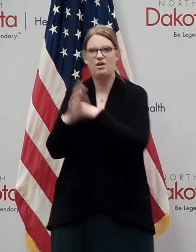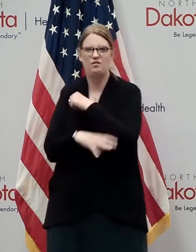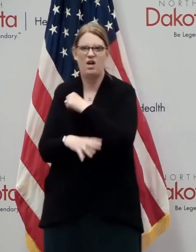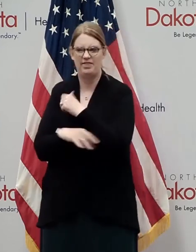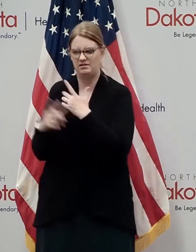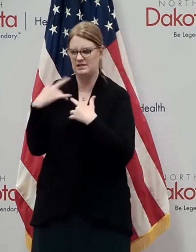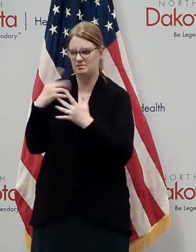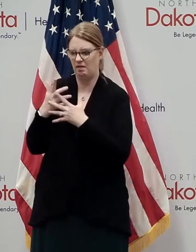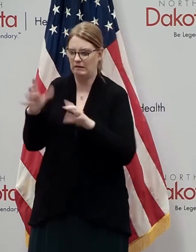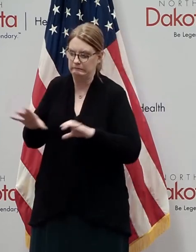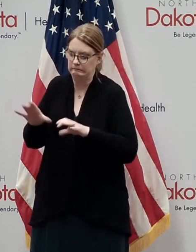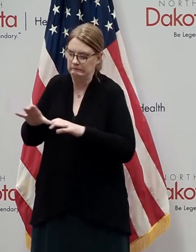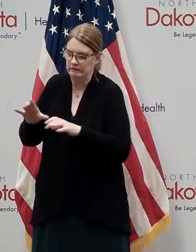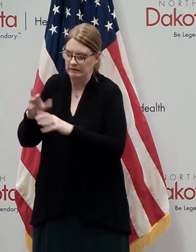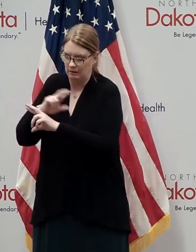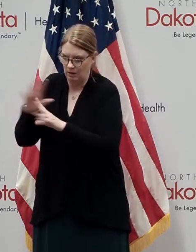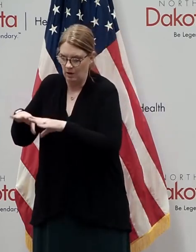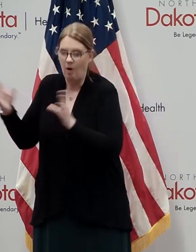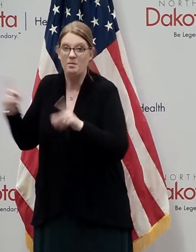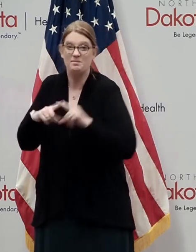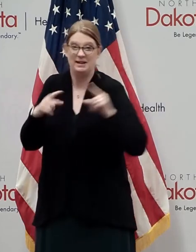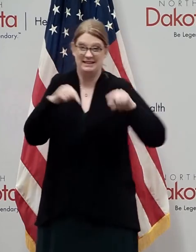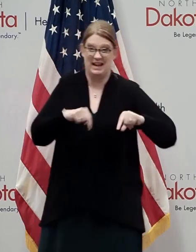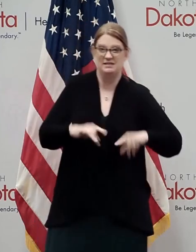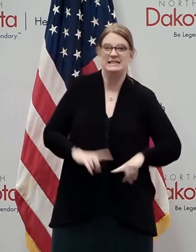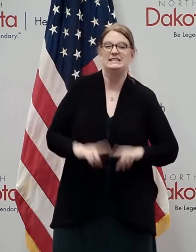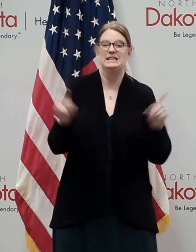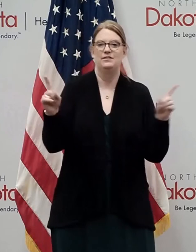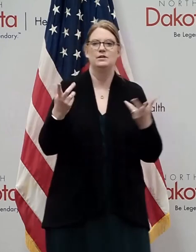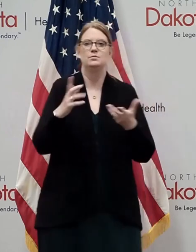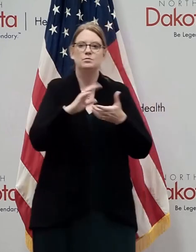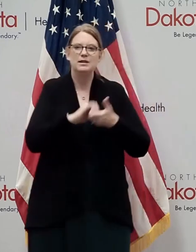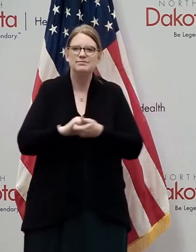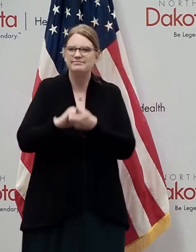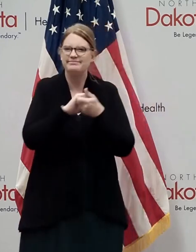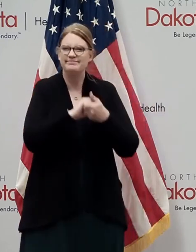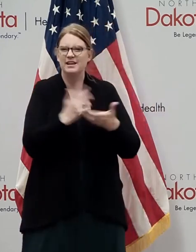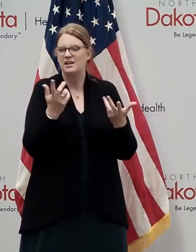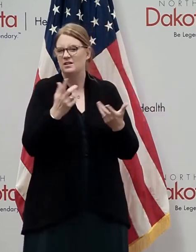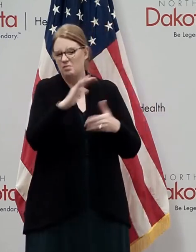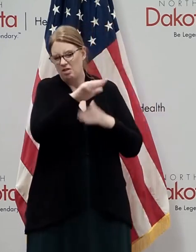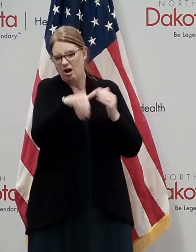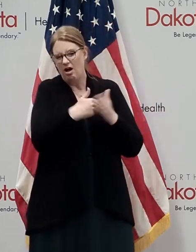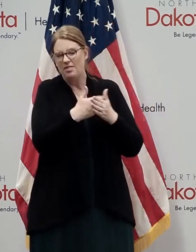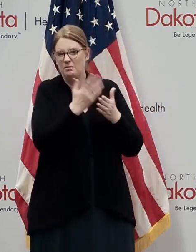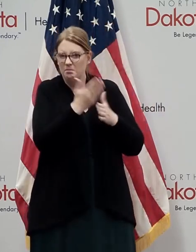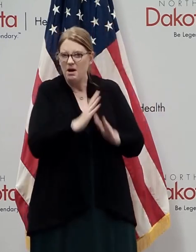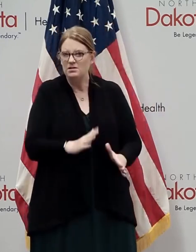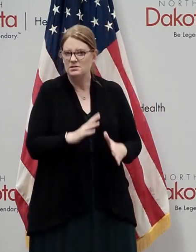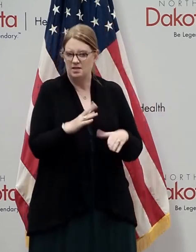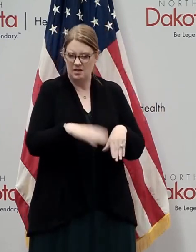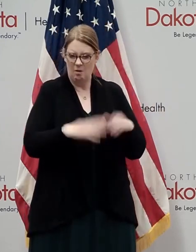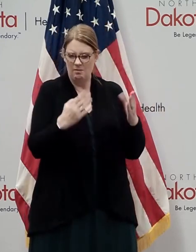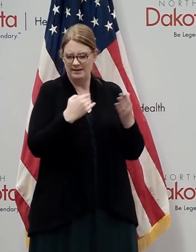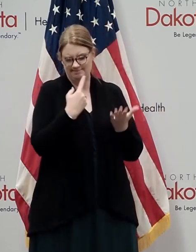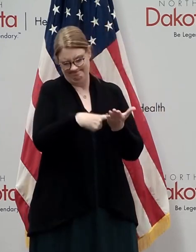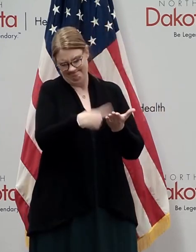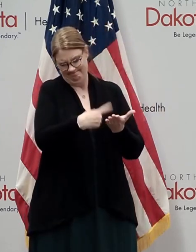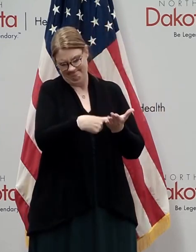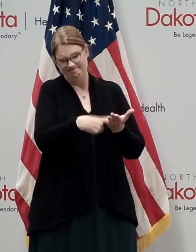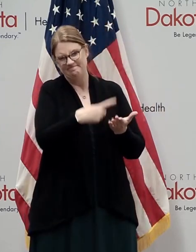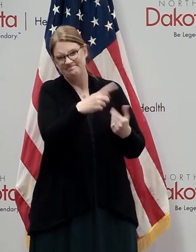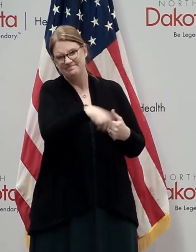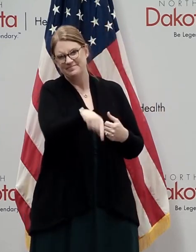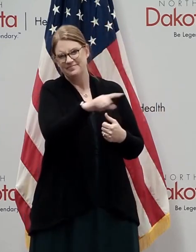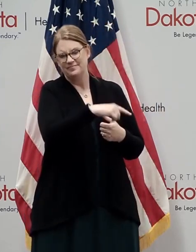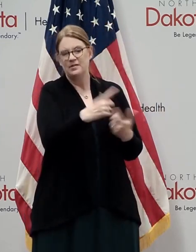But in the last several months we've collaborated with education associations, tribal leaders, stakeholders and partners on the reopening. You know, one of the